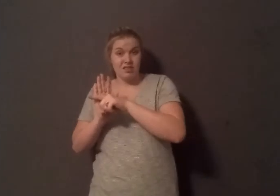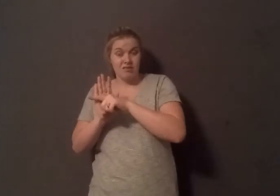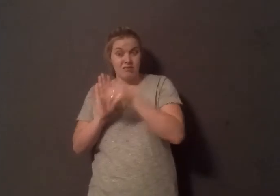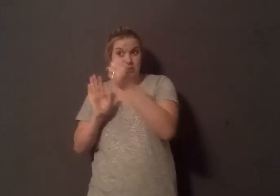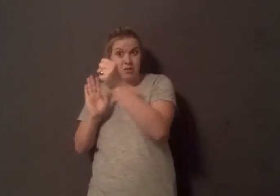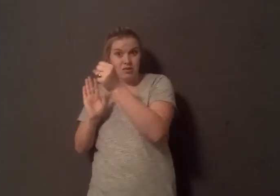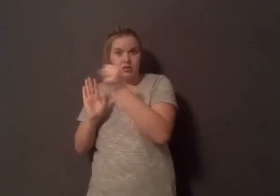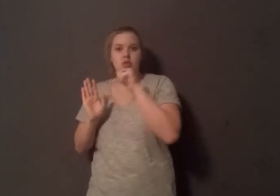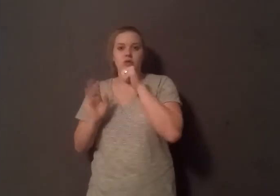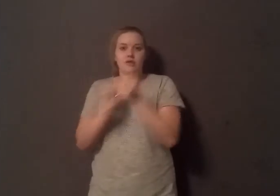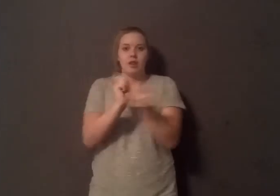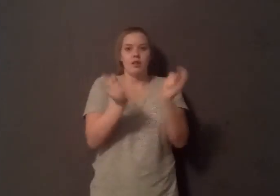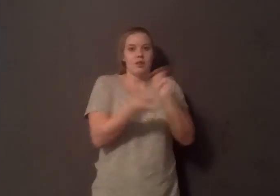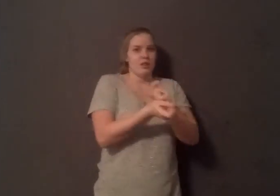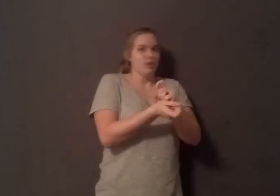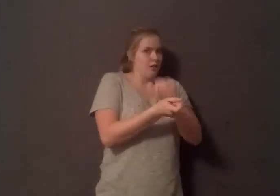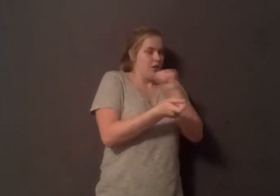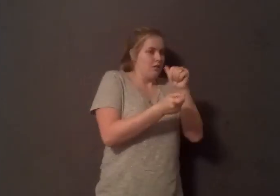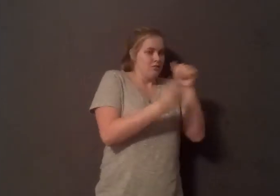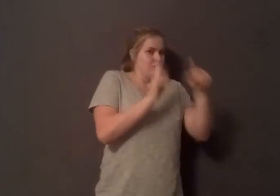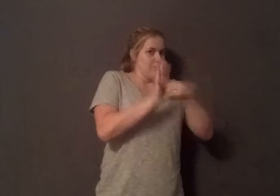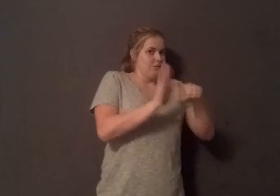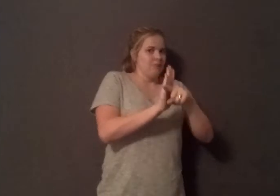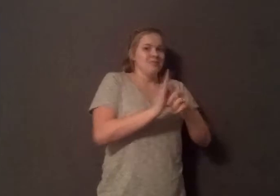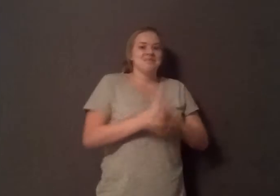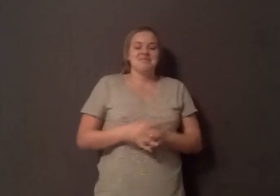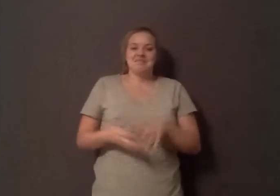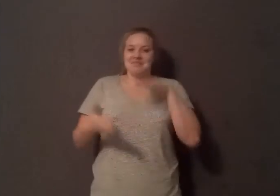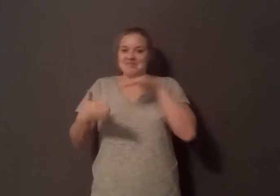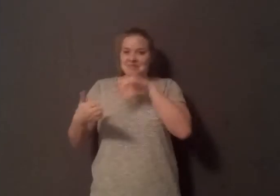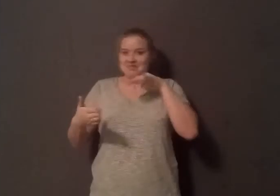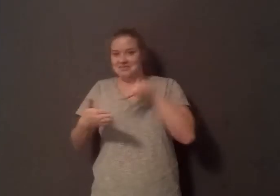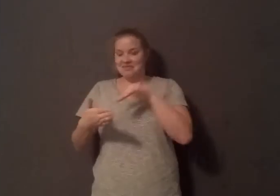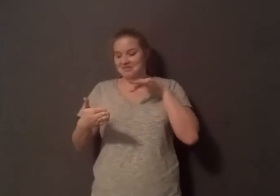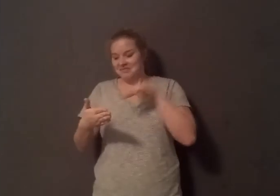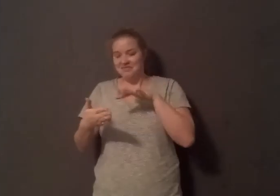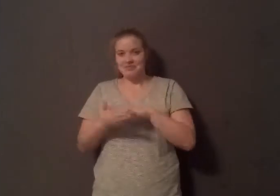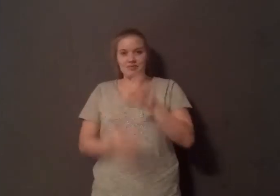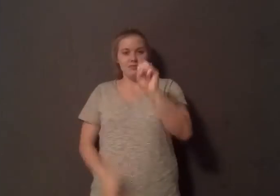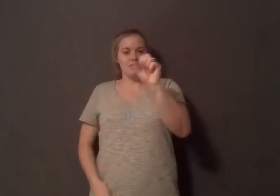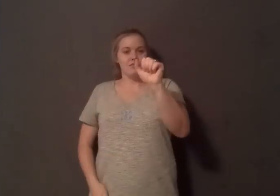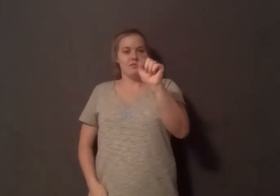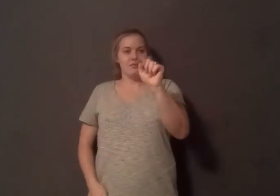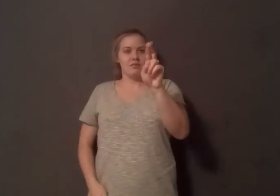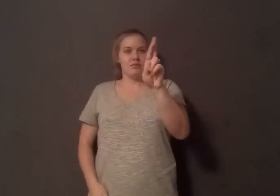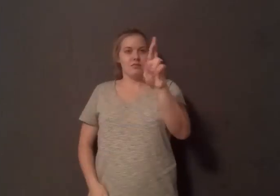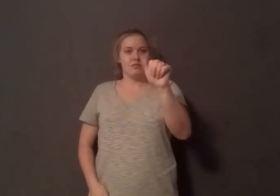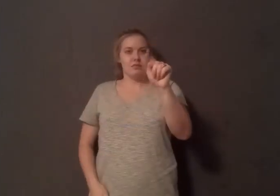professionals, unquote. So when they do, they funded studies. The main study that started the whole saturated fat media craze was funded by the National